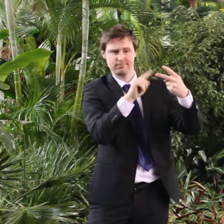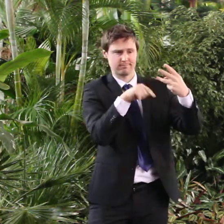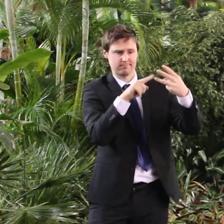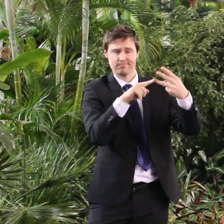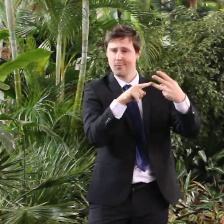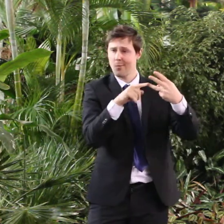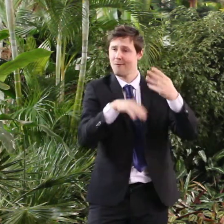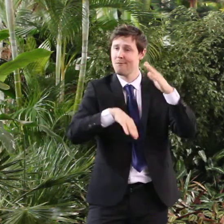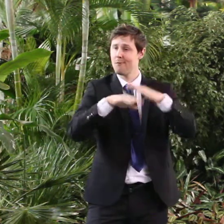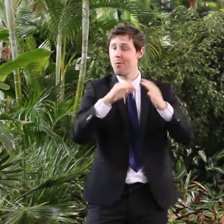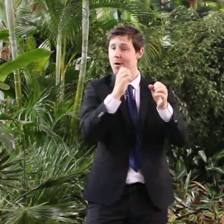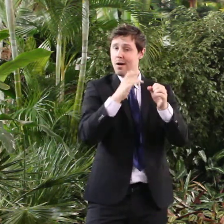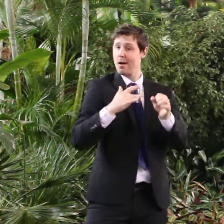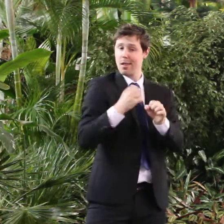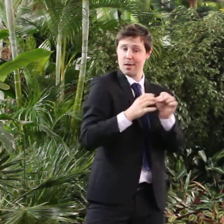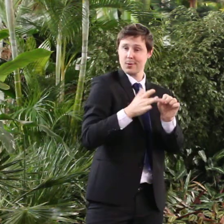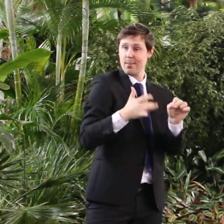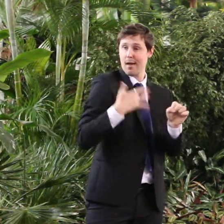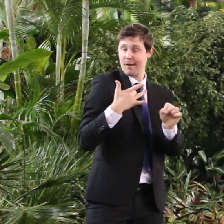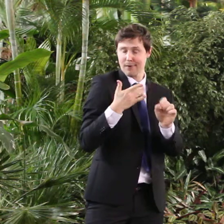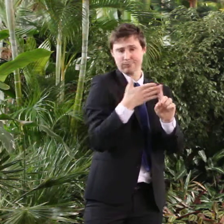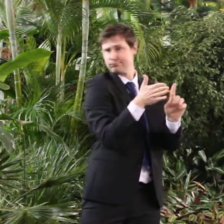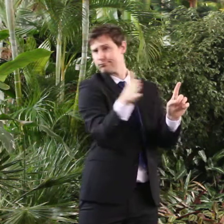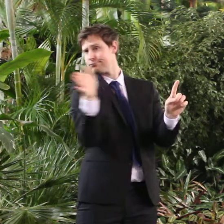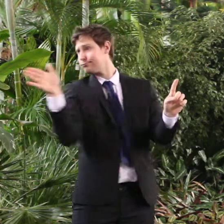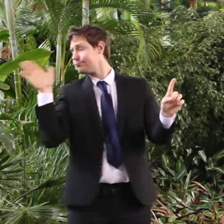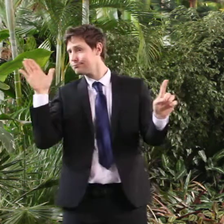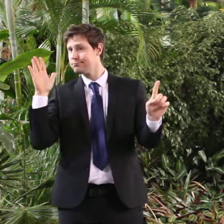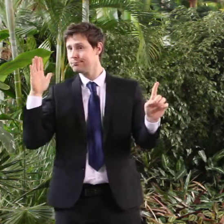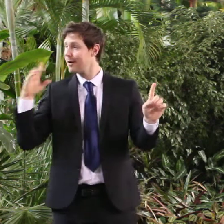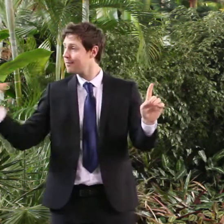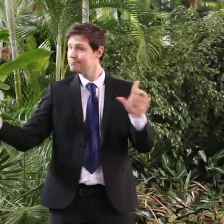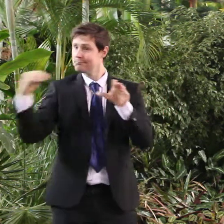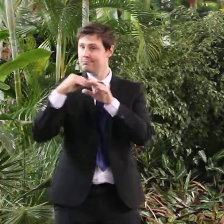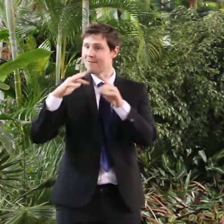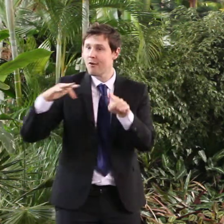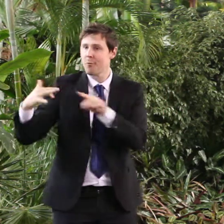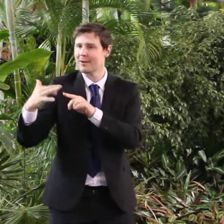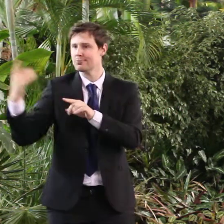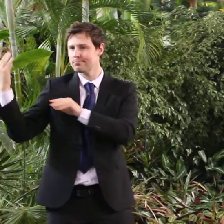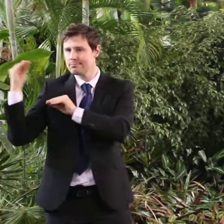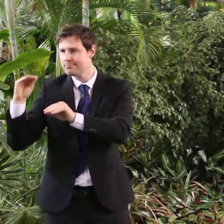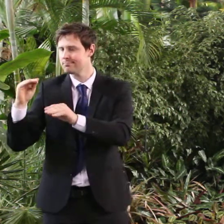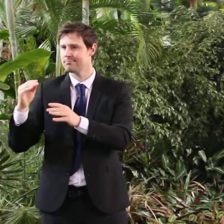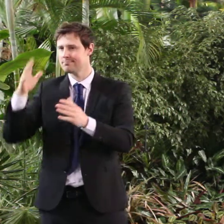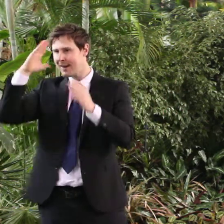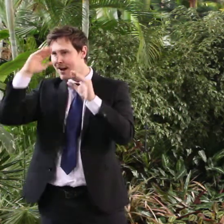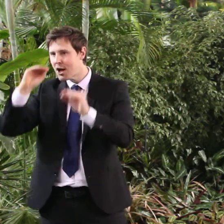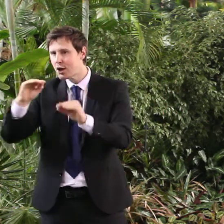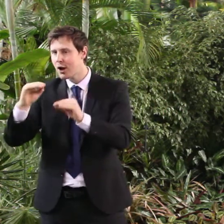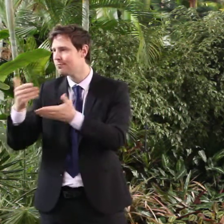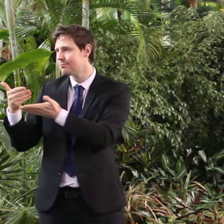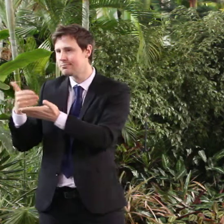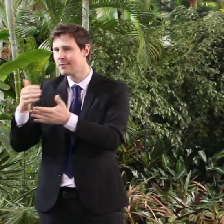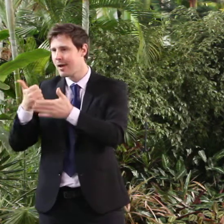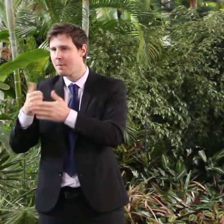of Glasgow Lifeland, the wider council family from Landon Environmental Services, Education Services. I want to thank